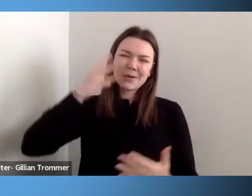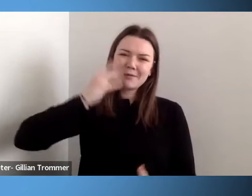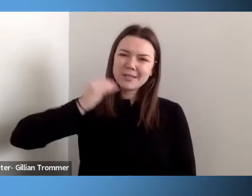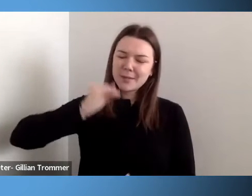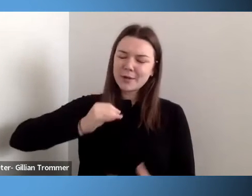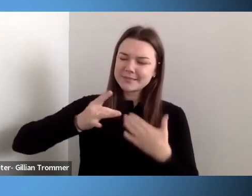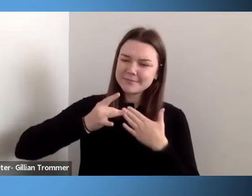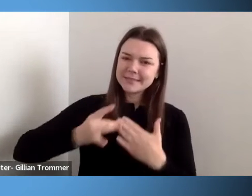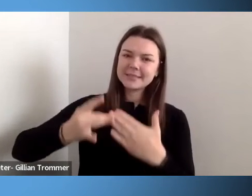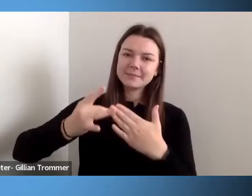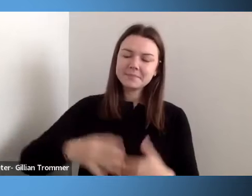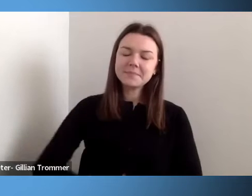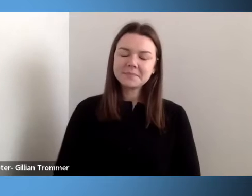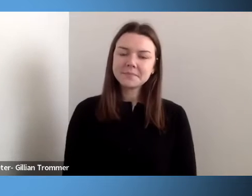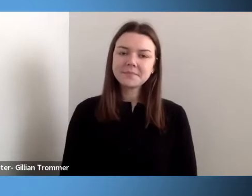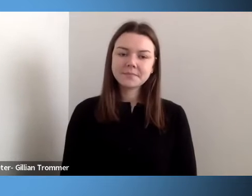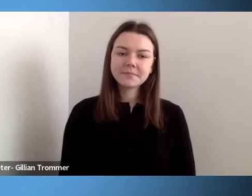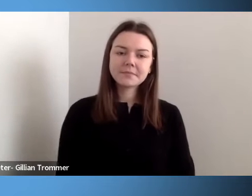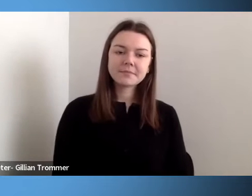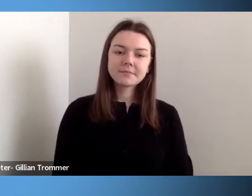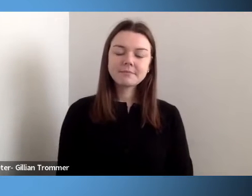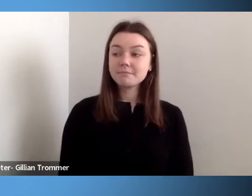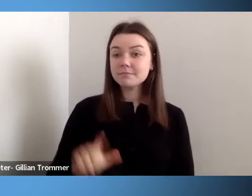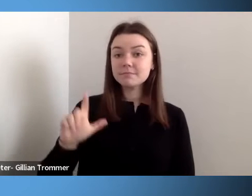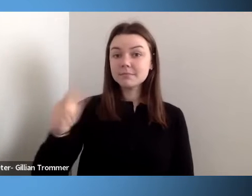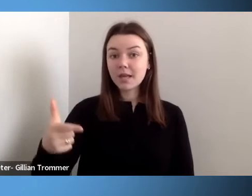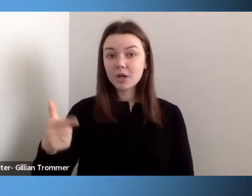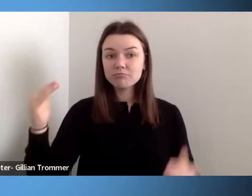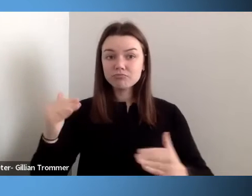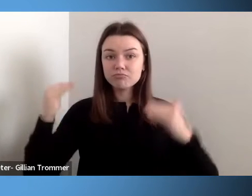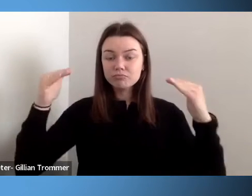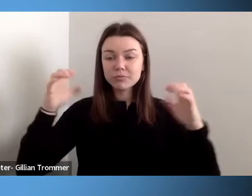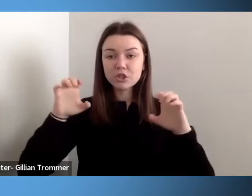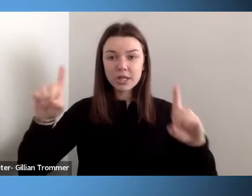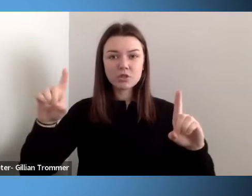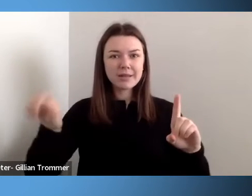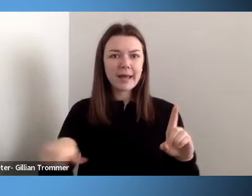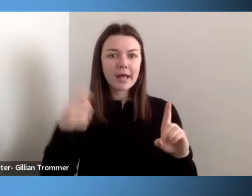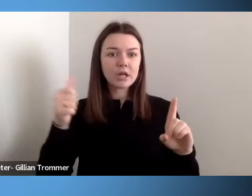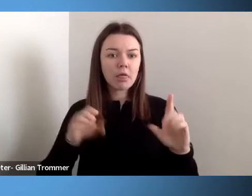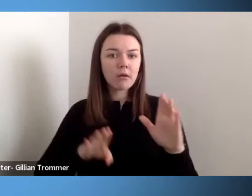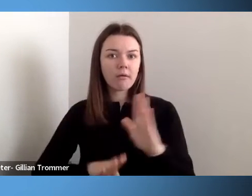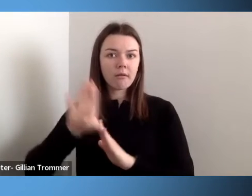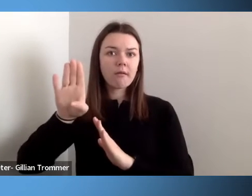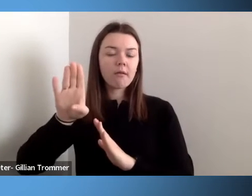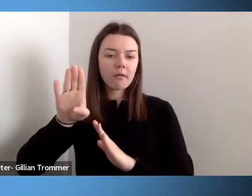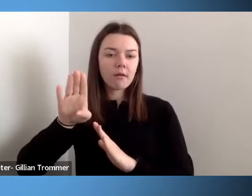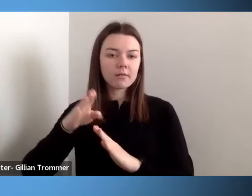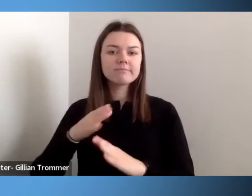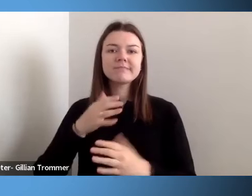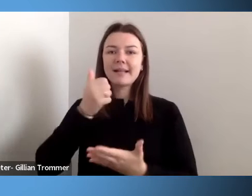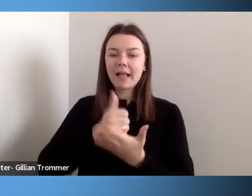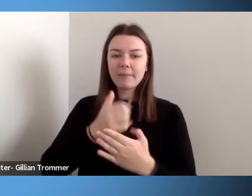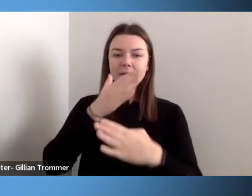Later, higher ed took another significant leap forward with breaking down barriers through the passing